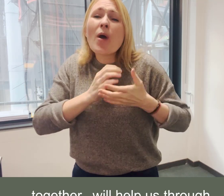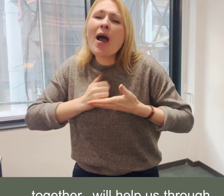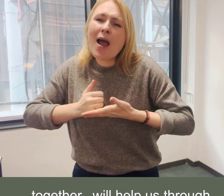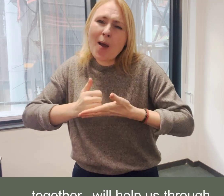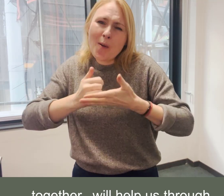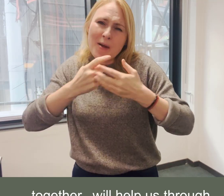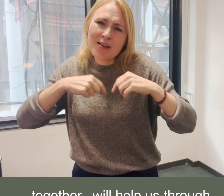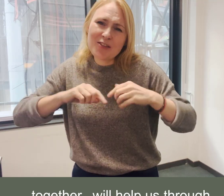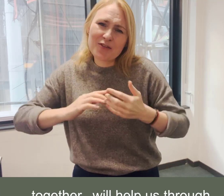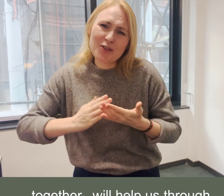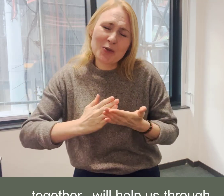help us through